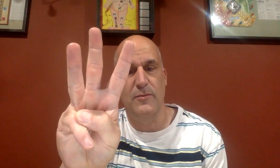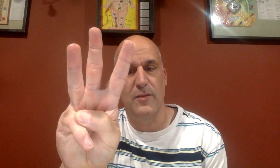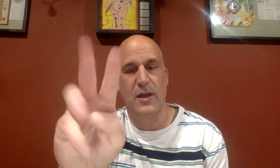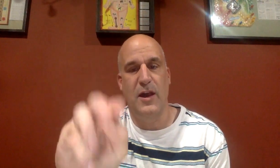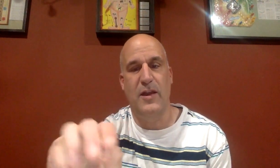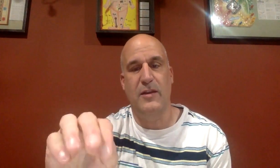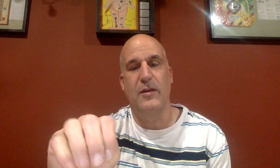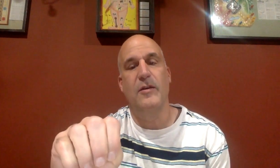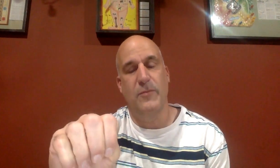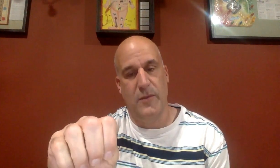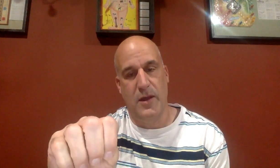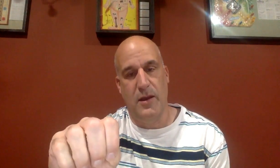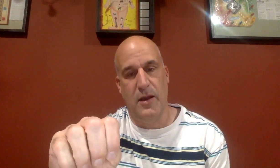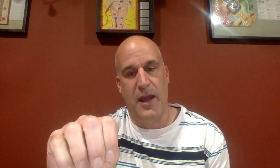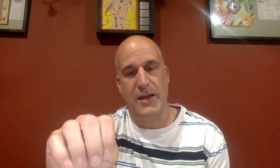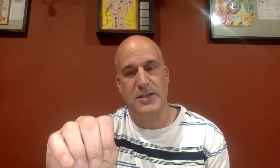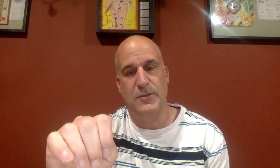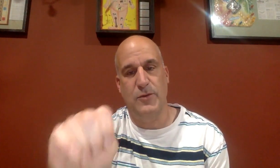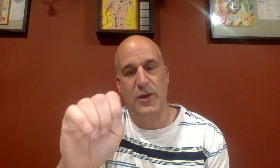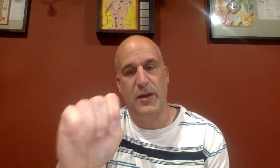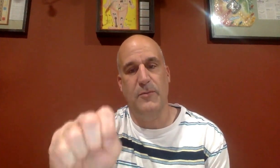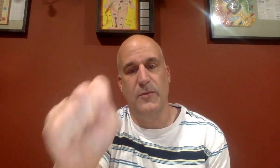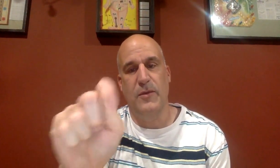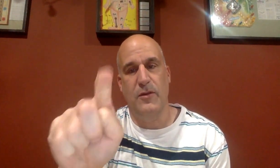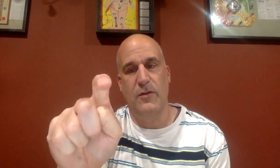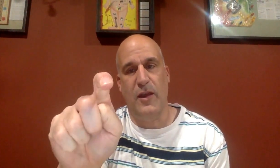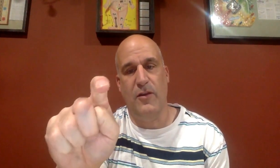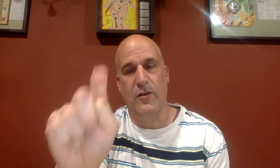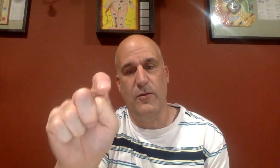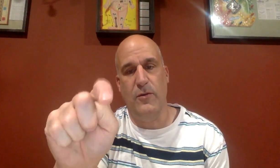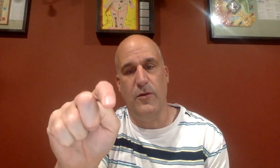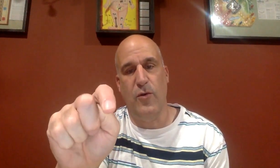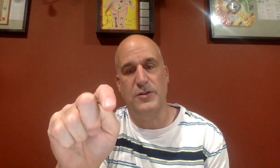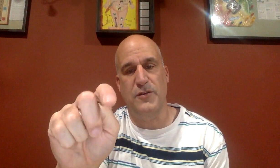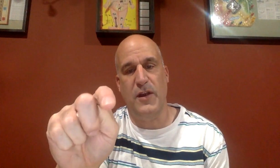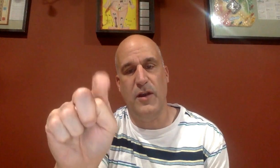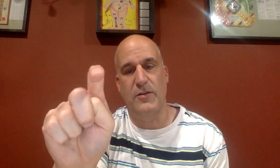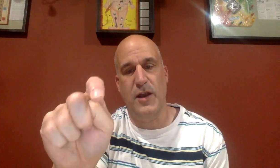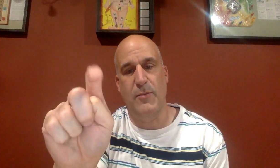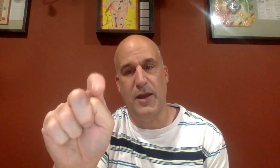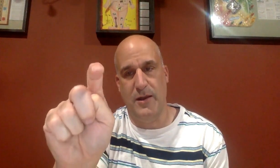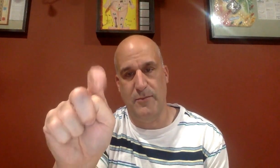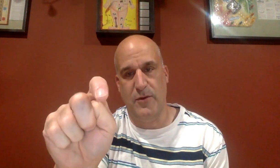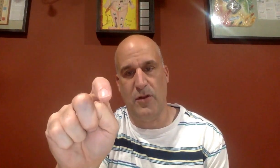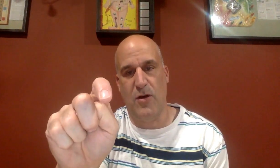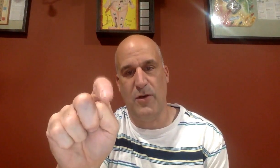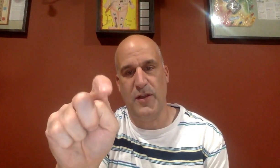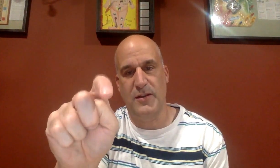And then an X would be taking your, your pointer finger and you kind of make a claw with it.